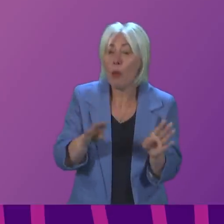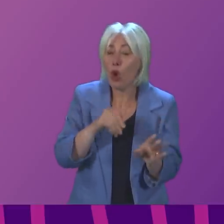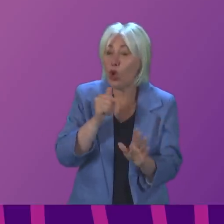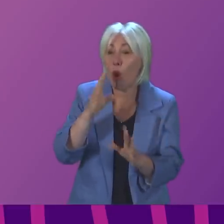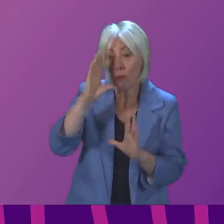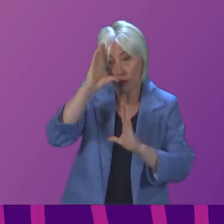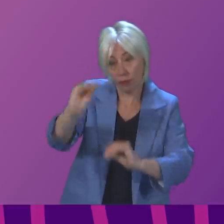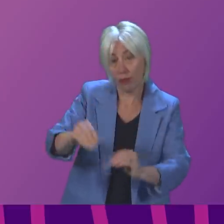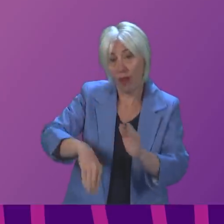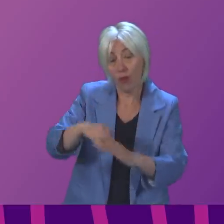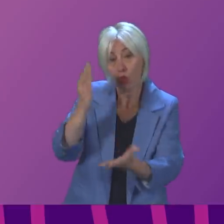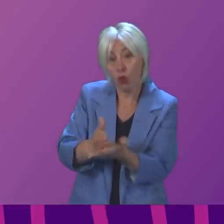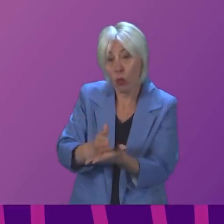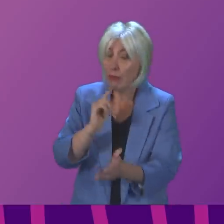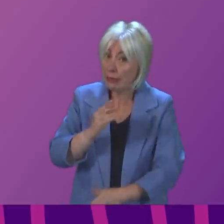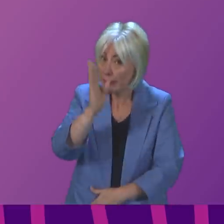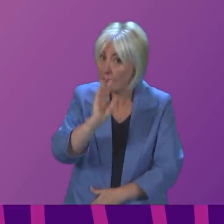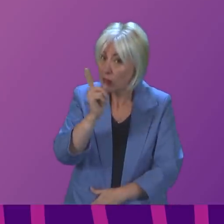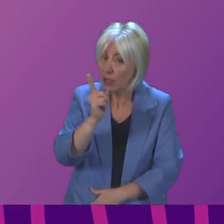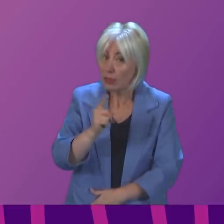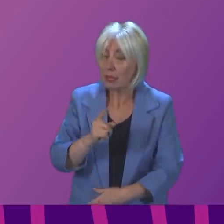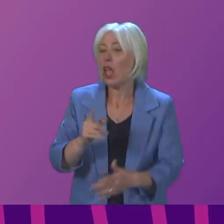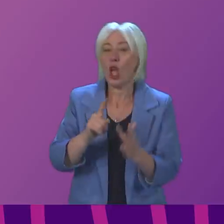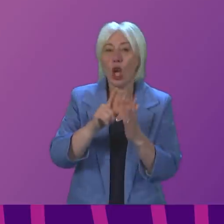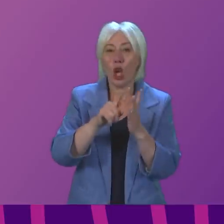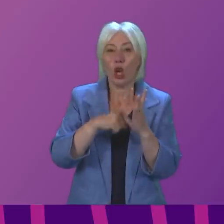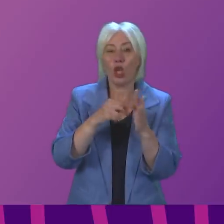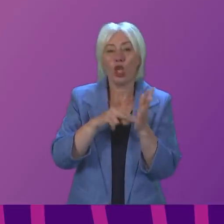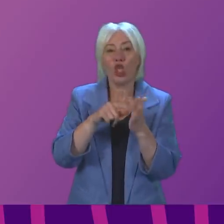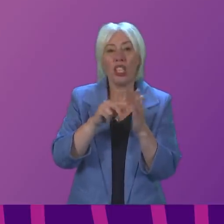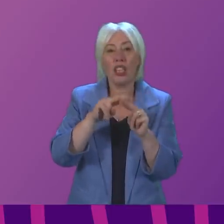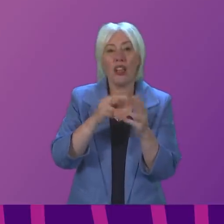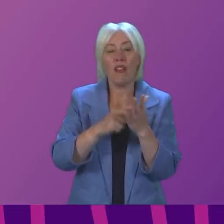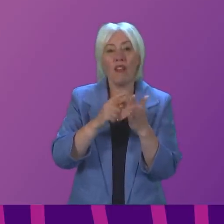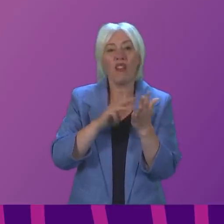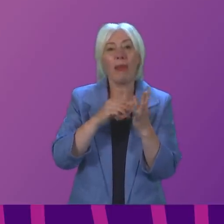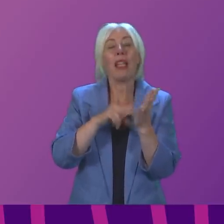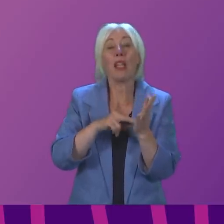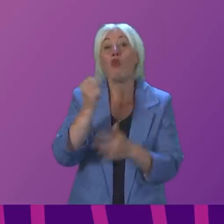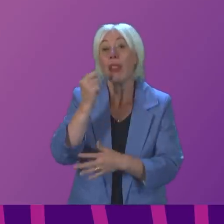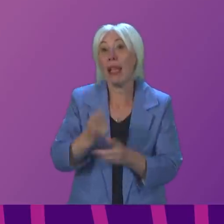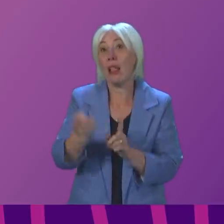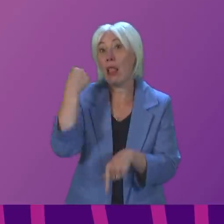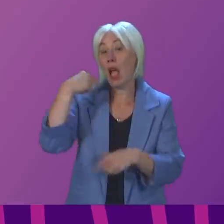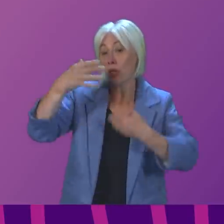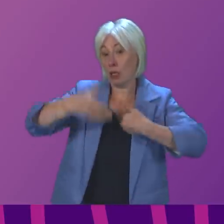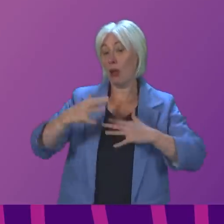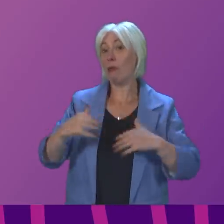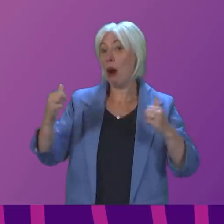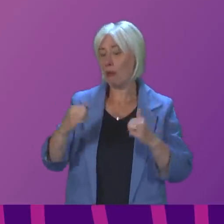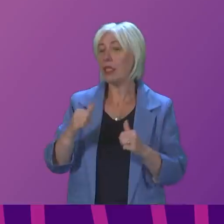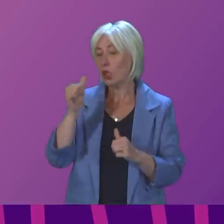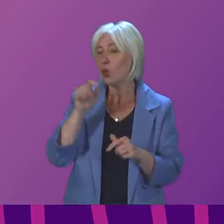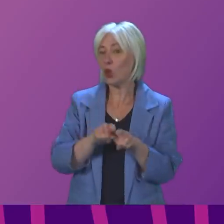And I think that is really, really serious. And Dean Freeman recognised that in the last parliament. As we are talking about infections, not deaths.